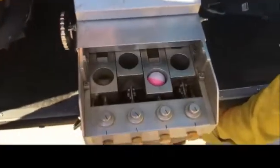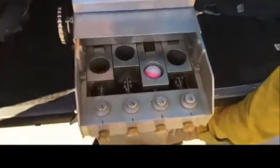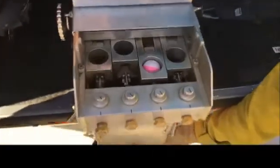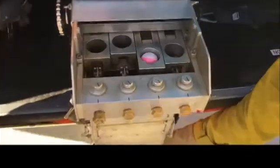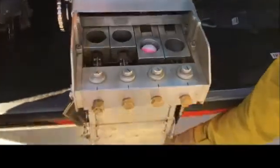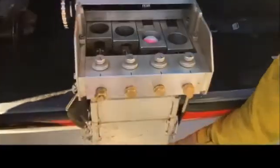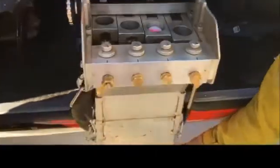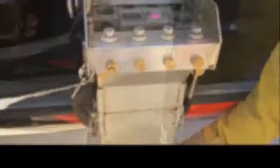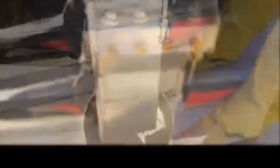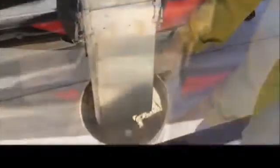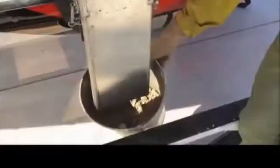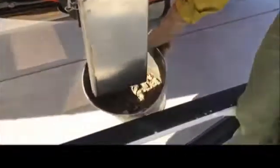Go.